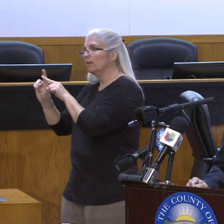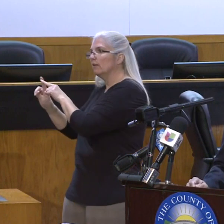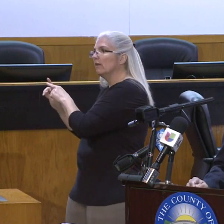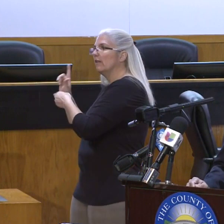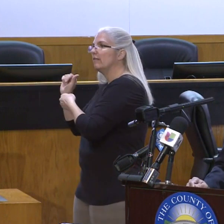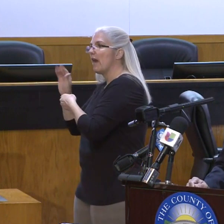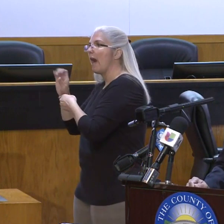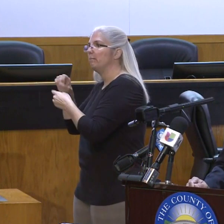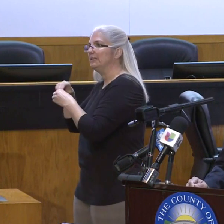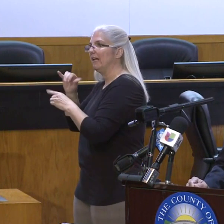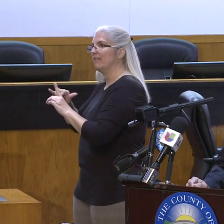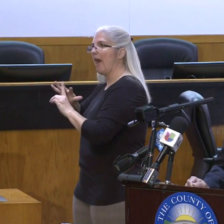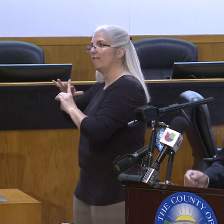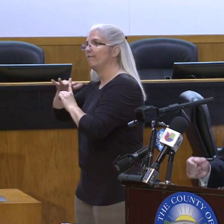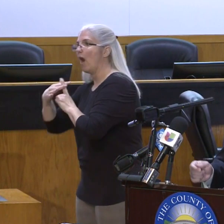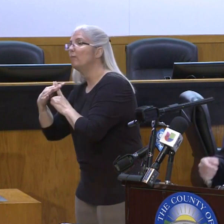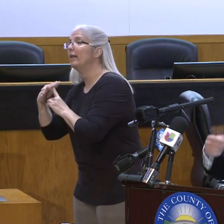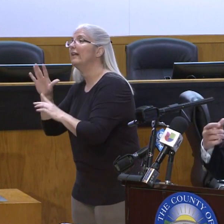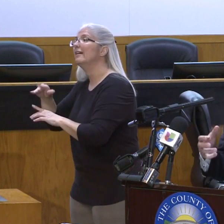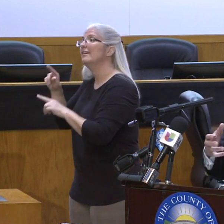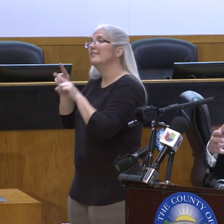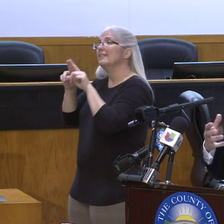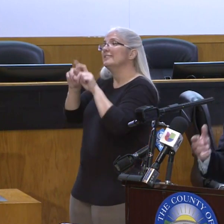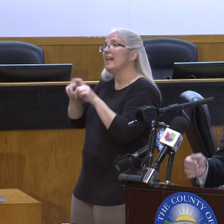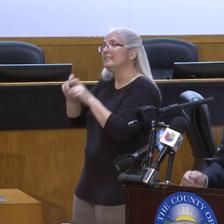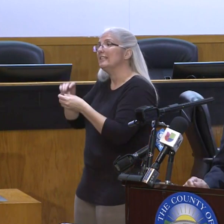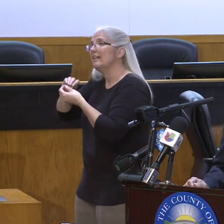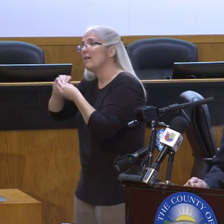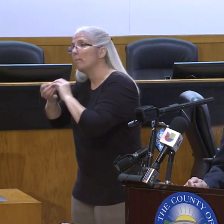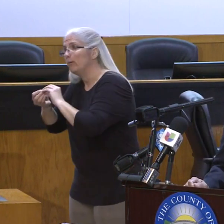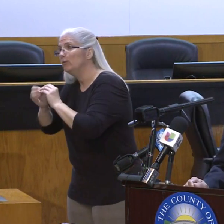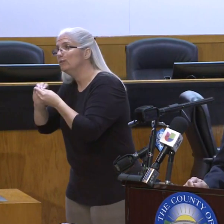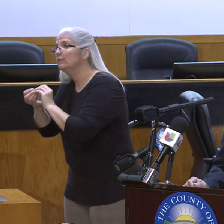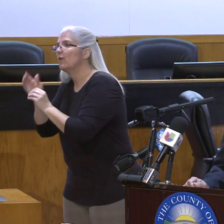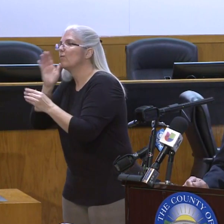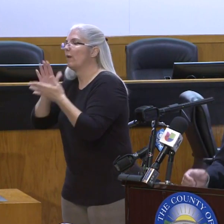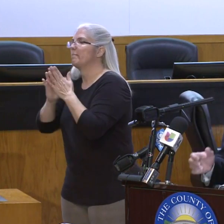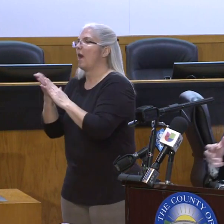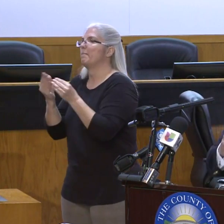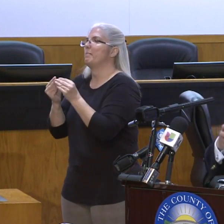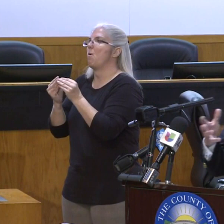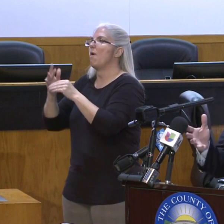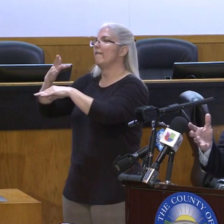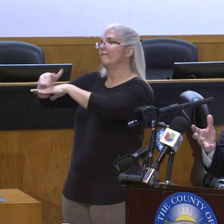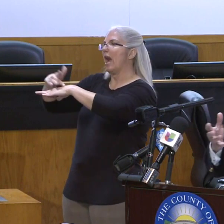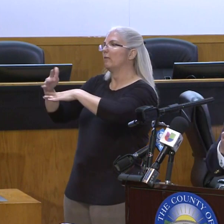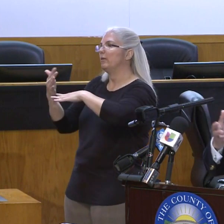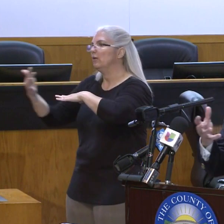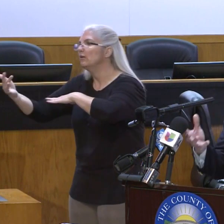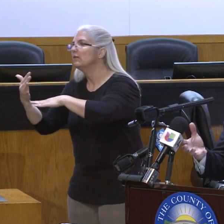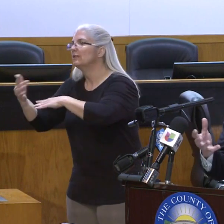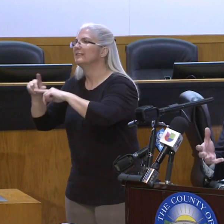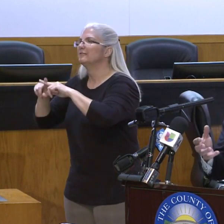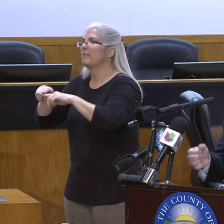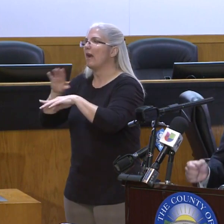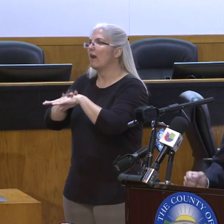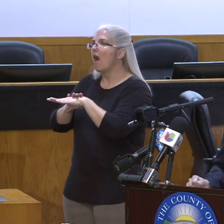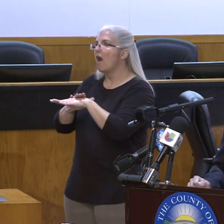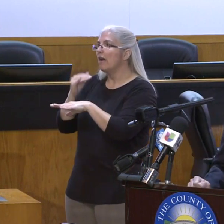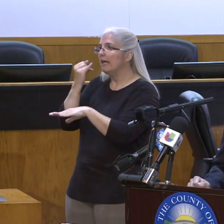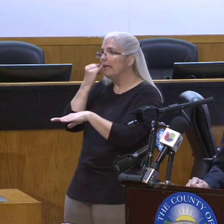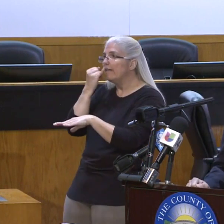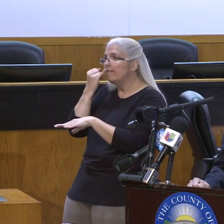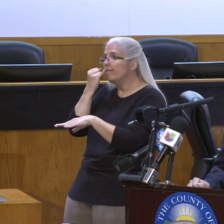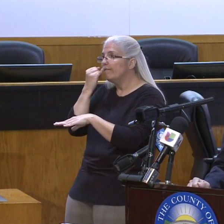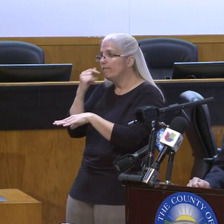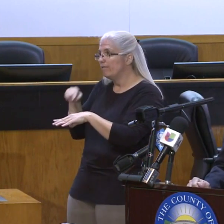capacity in this county becomes more widely available depending on the ability of these players